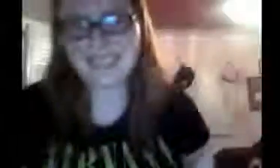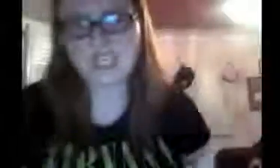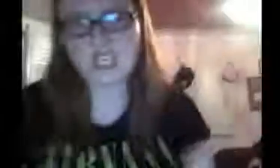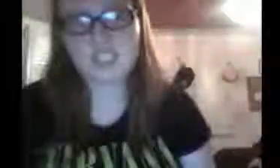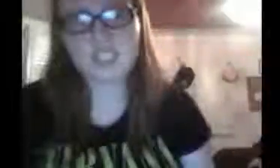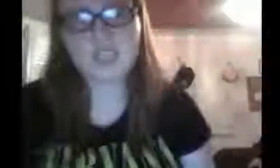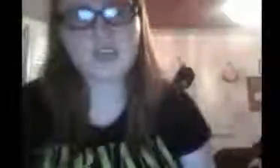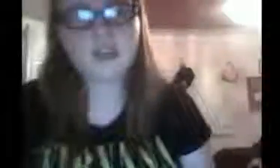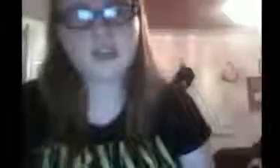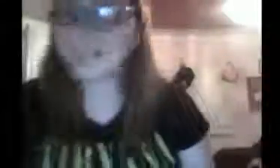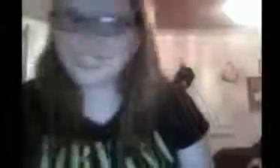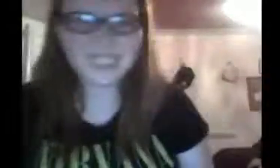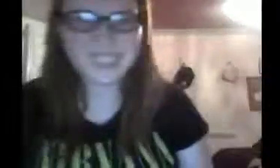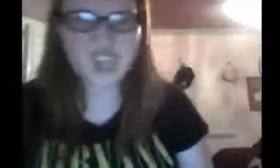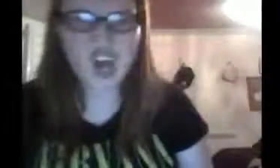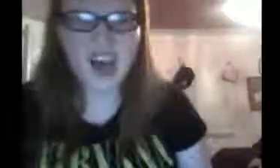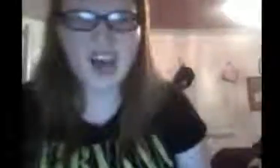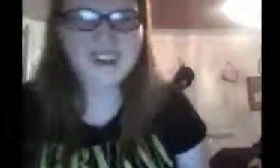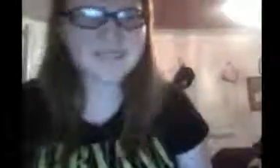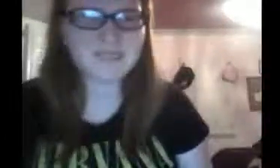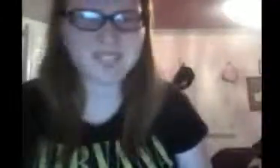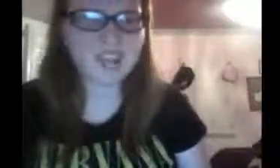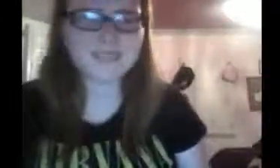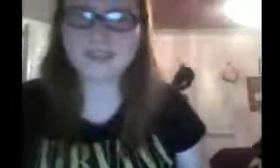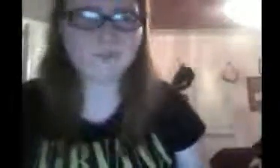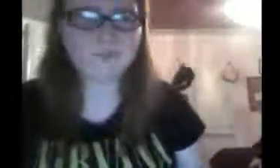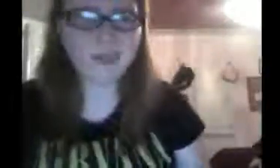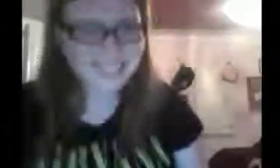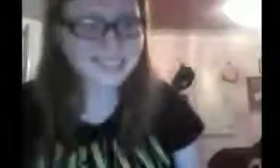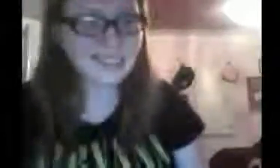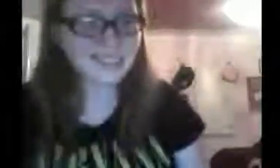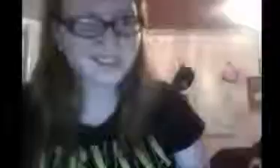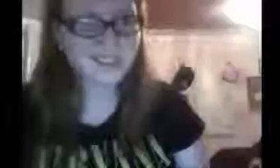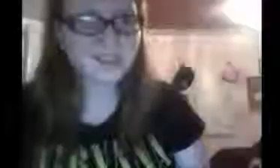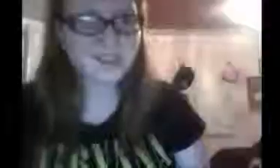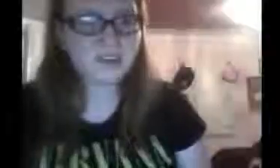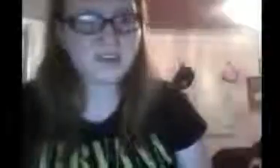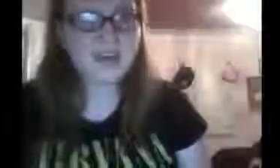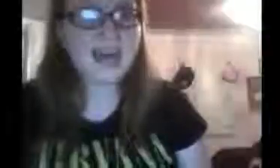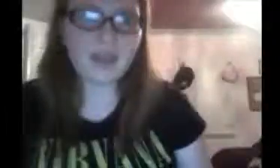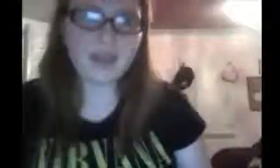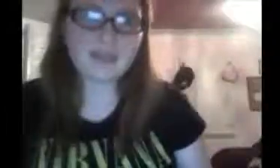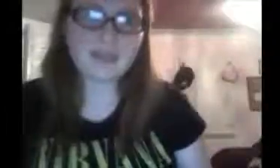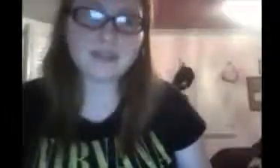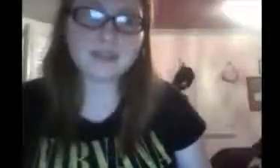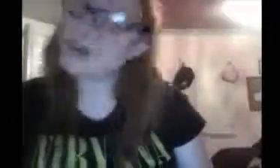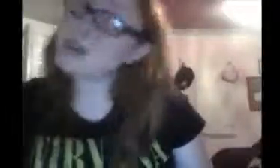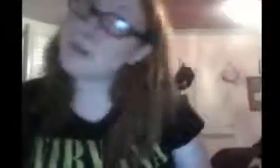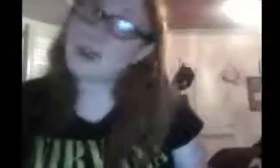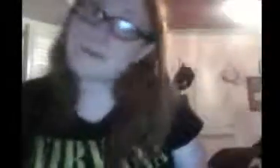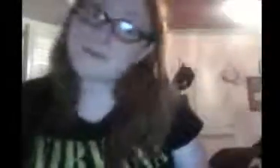kids in charge. Because I just think that's awesome sauce. Like, right? Okay, now number one.